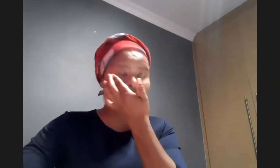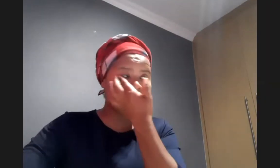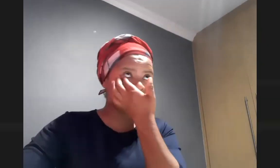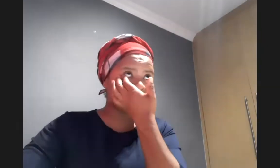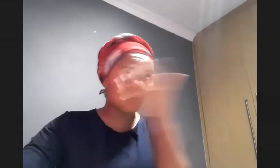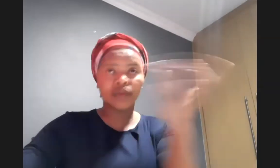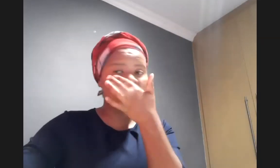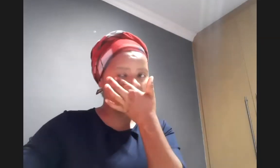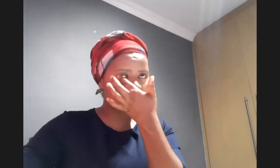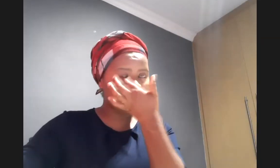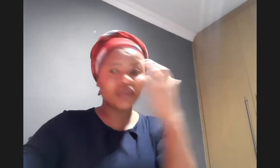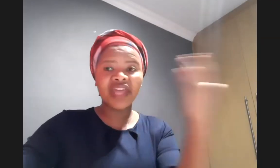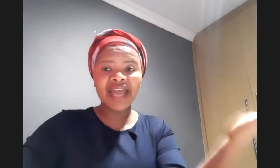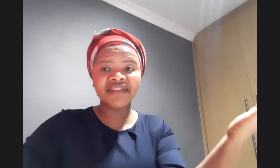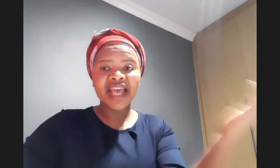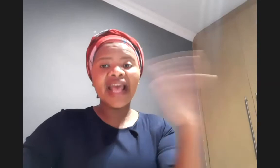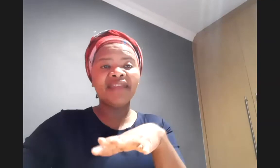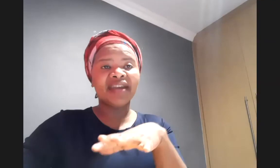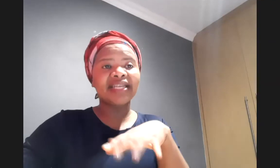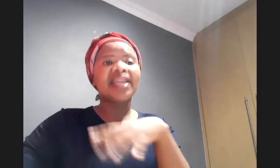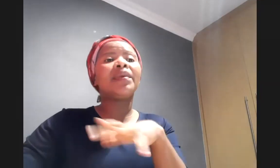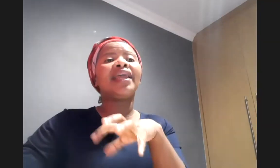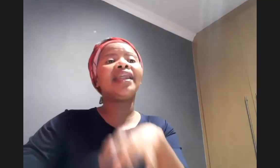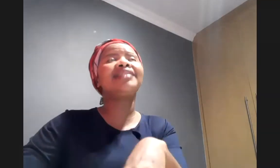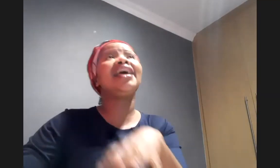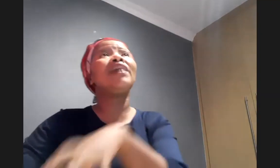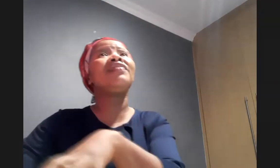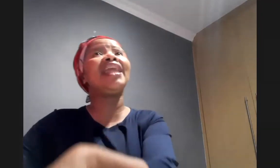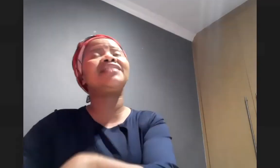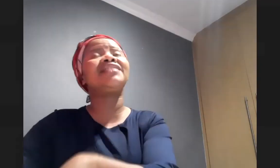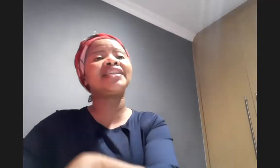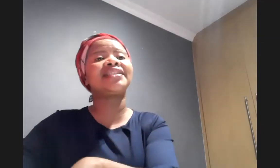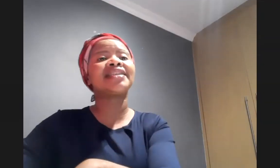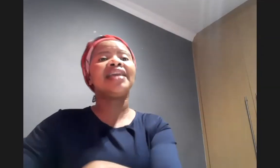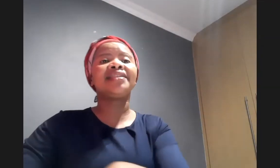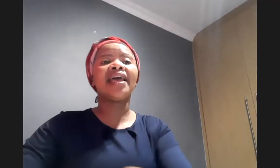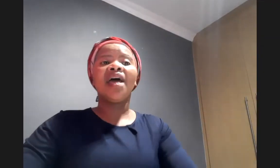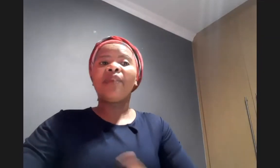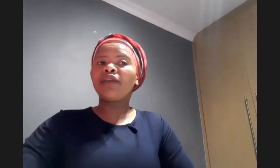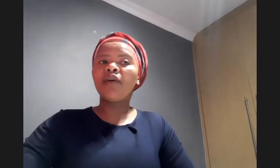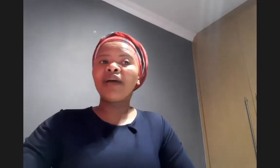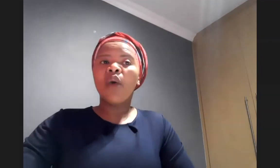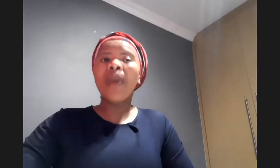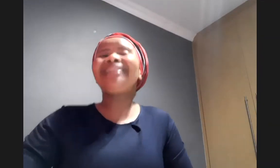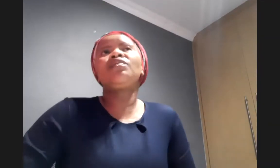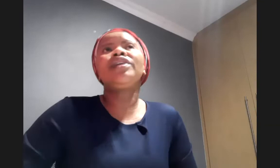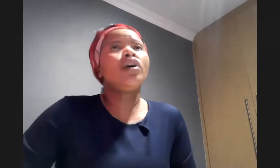guys both of them both the left and the right now we can understand when the left says this they say but you know what when did we not